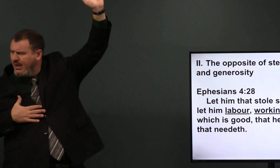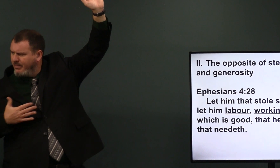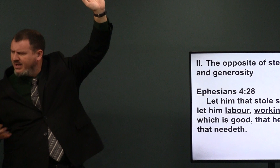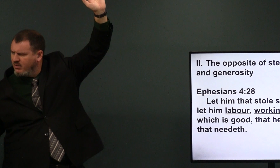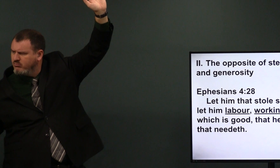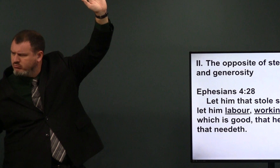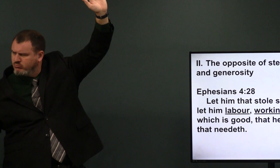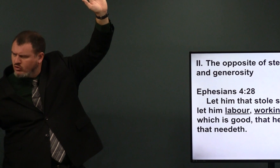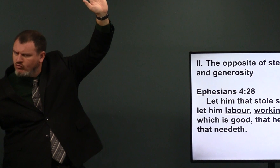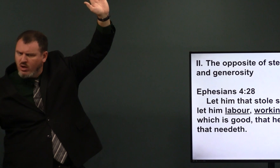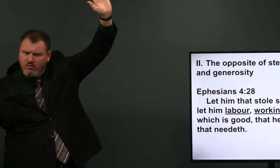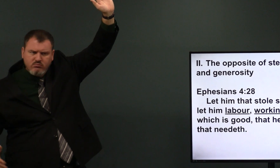Come on, admit it.